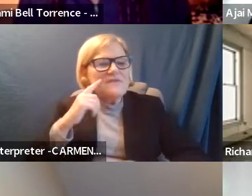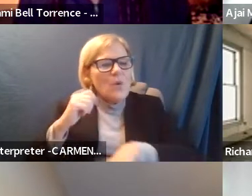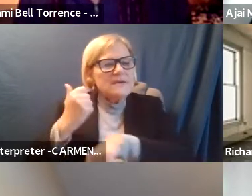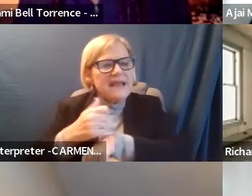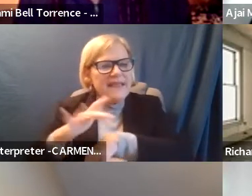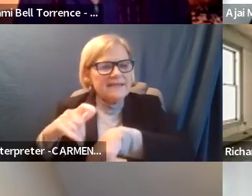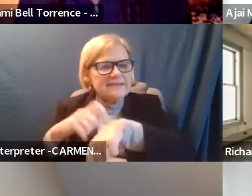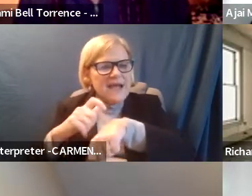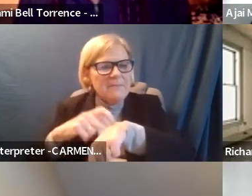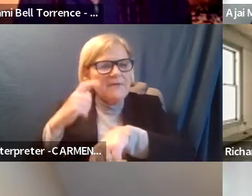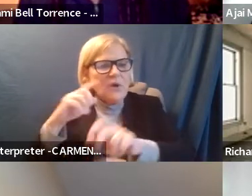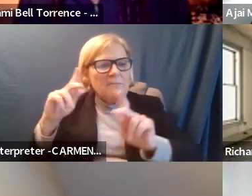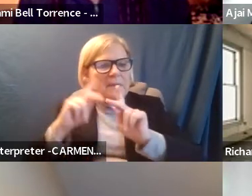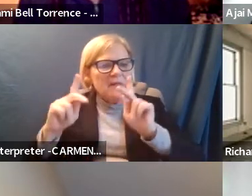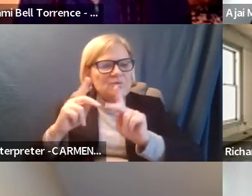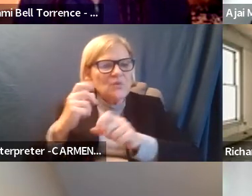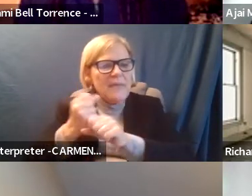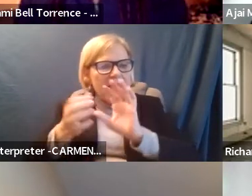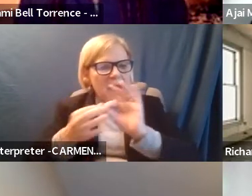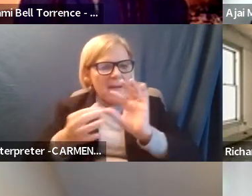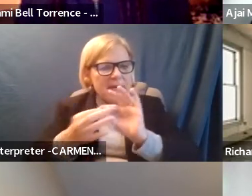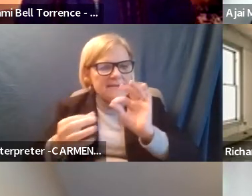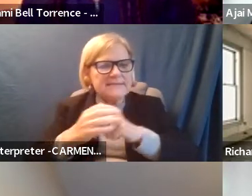this time for people to make comments.